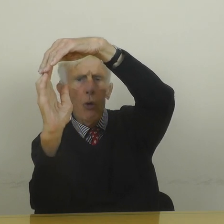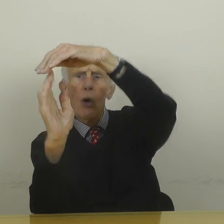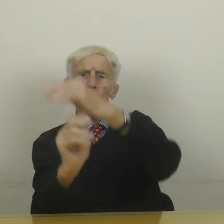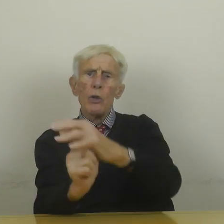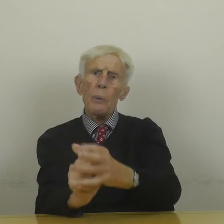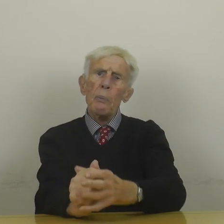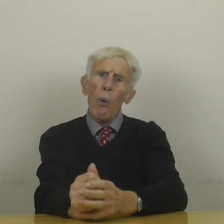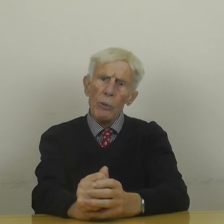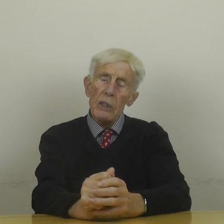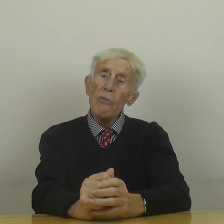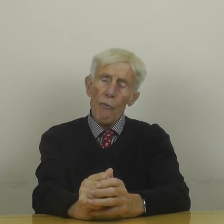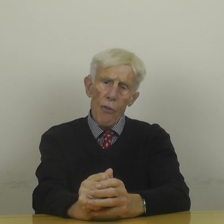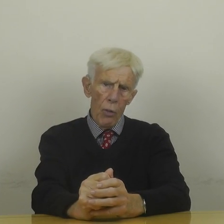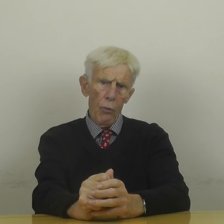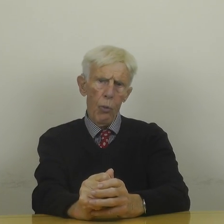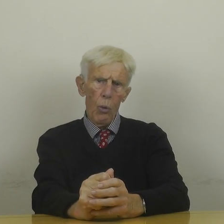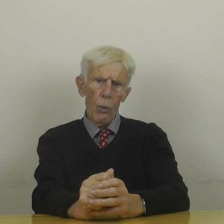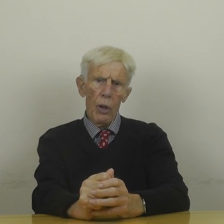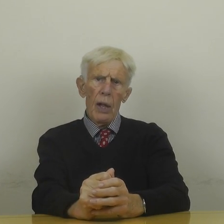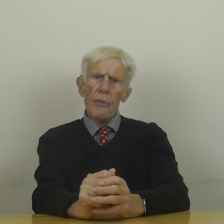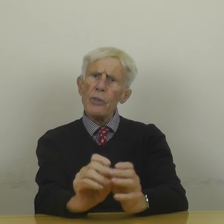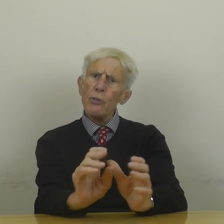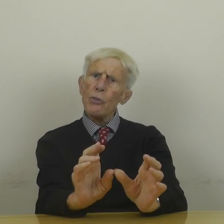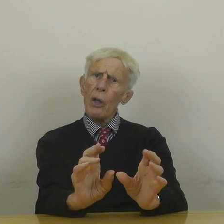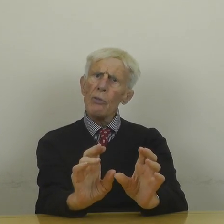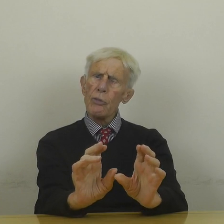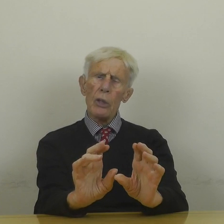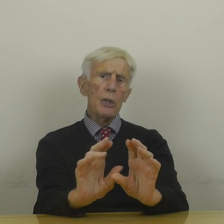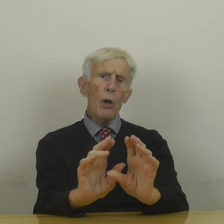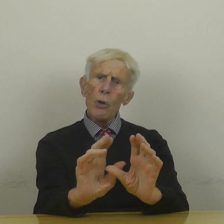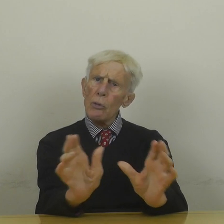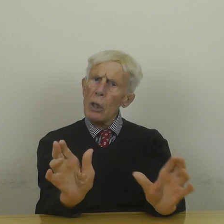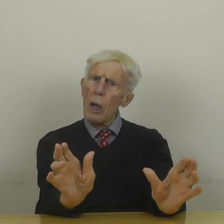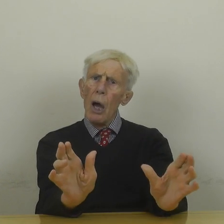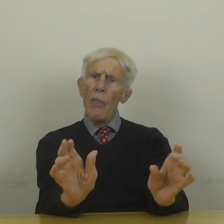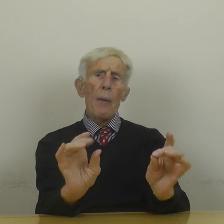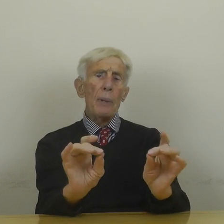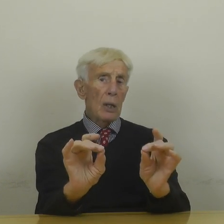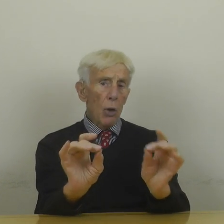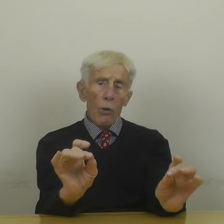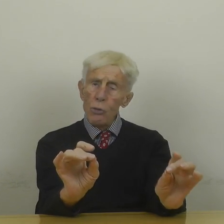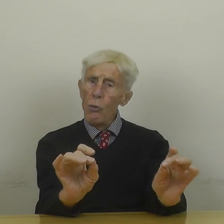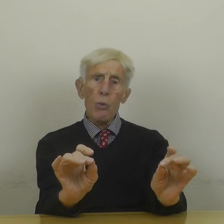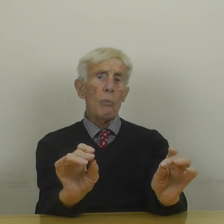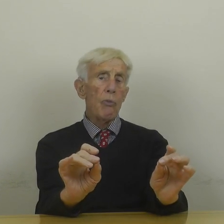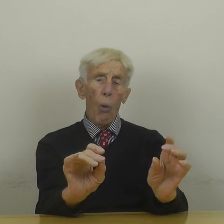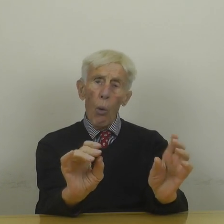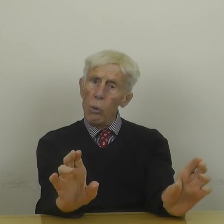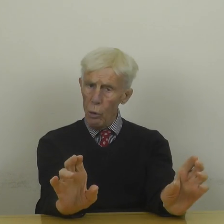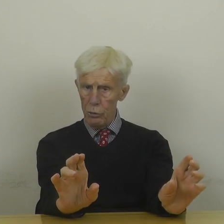to be brought even further forward. This results in not only there being lots of room for all the